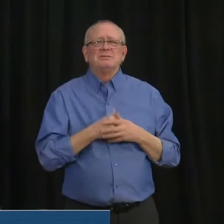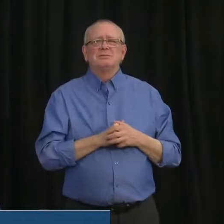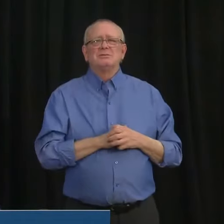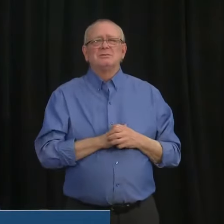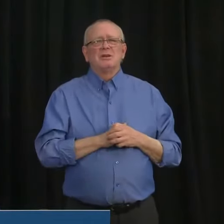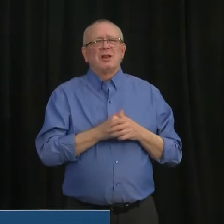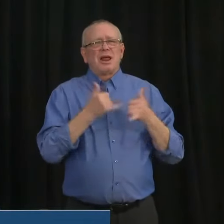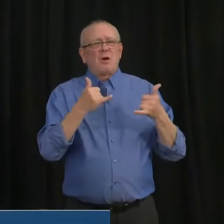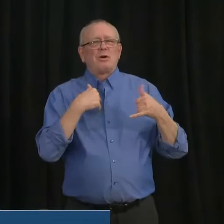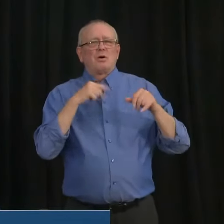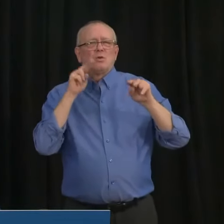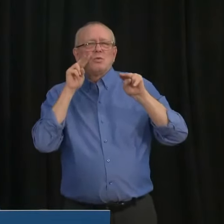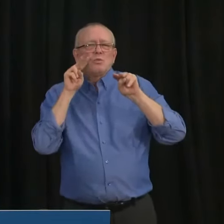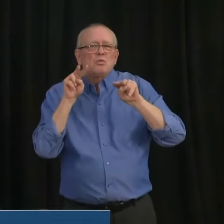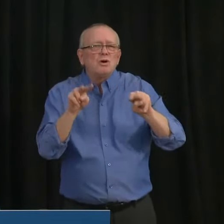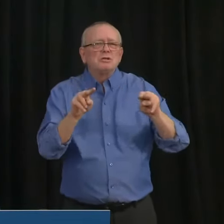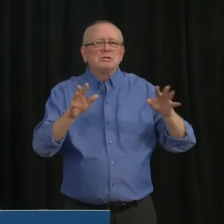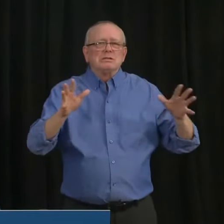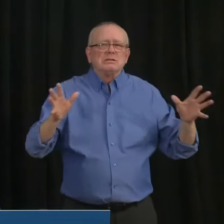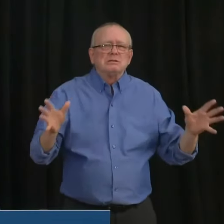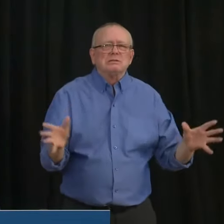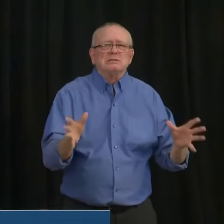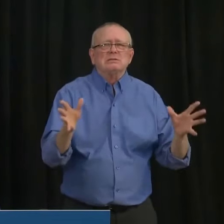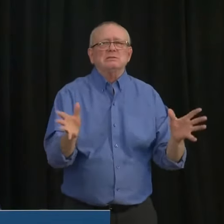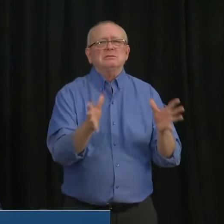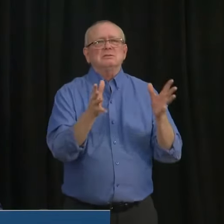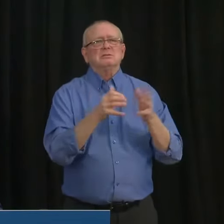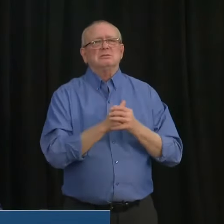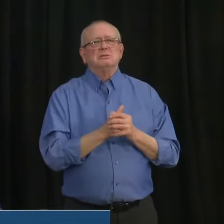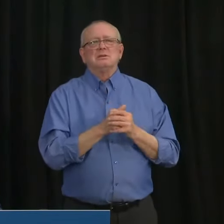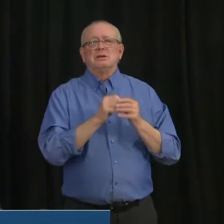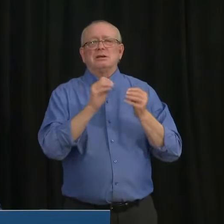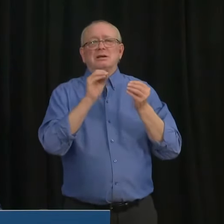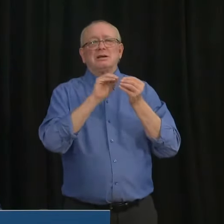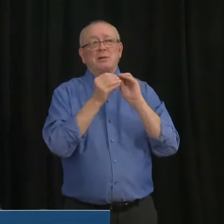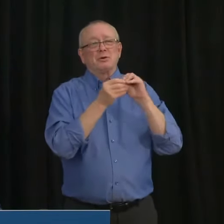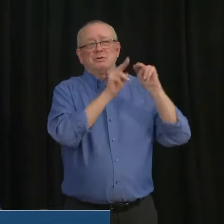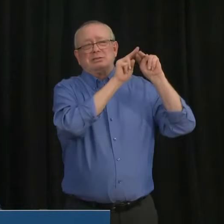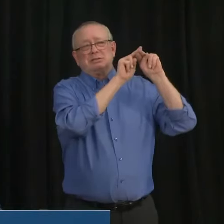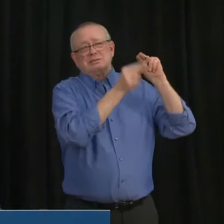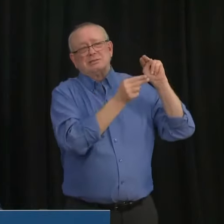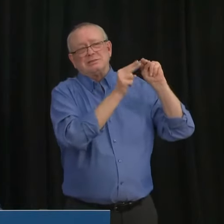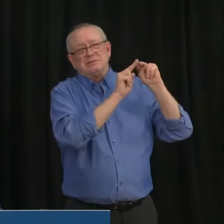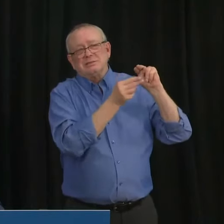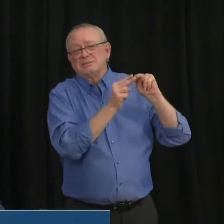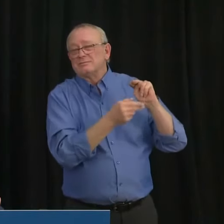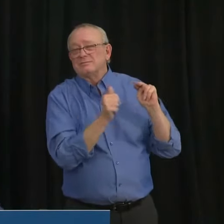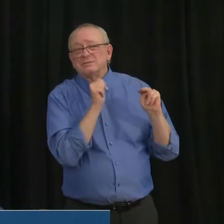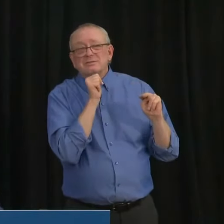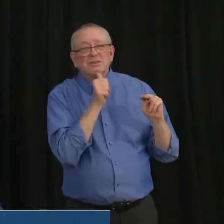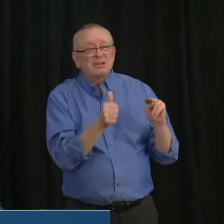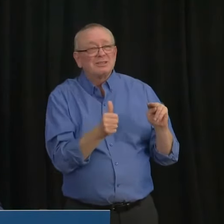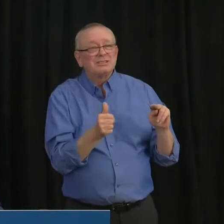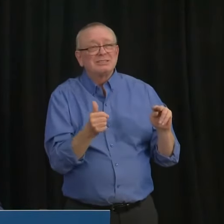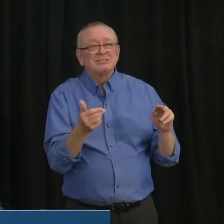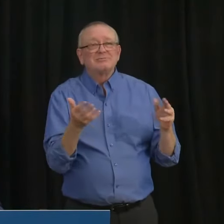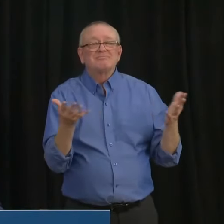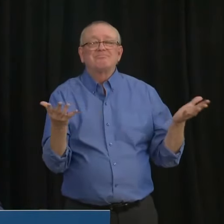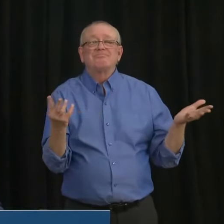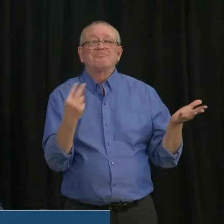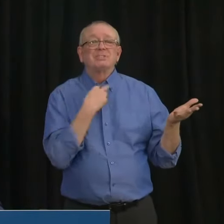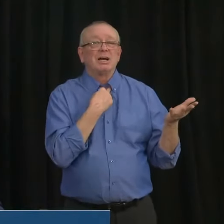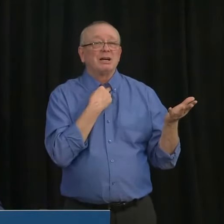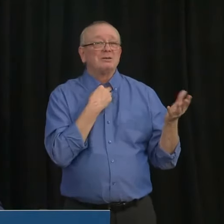say, uh, if we don't get that, uh, rate of transmission down, start bending the curve, we will have no option, uh,